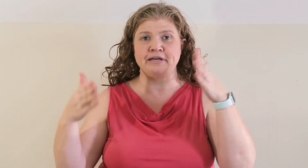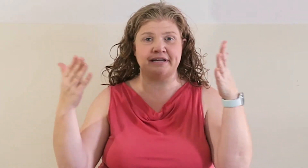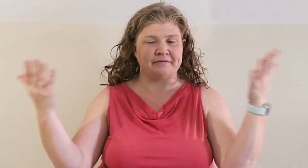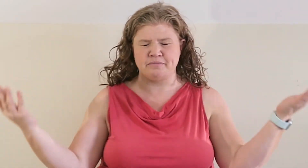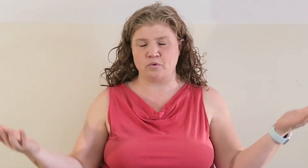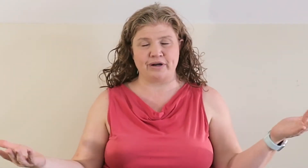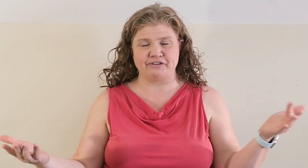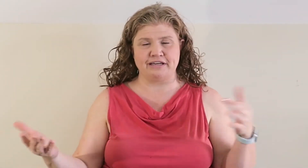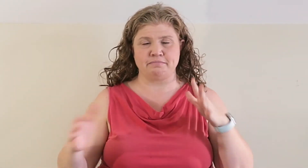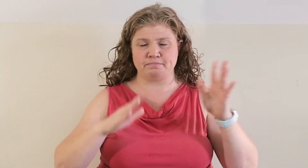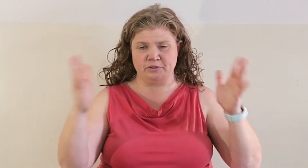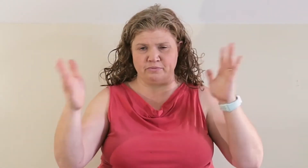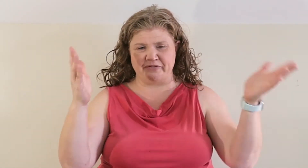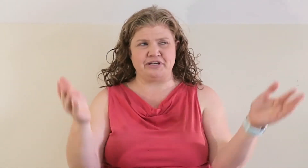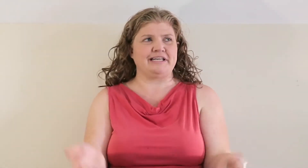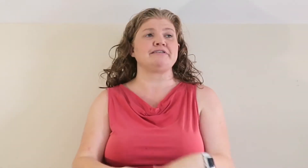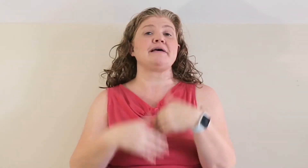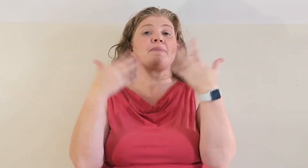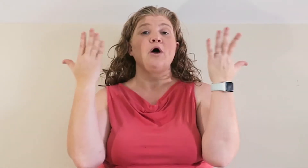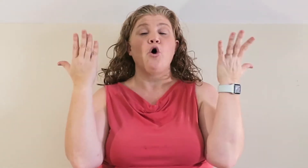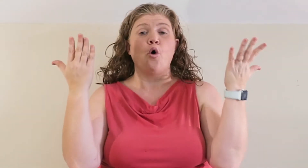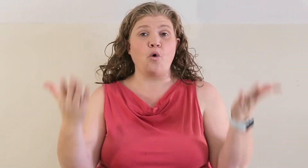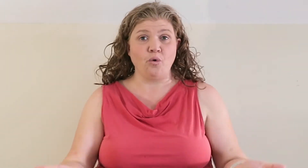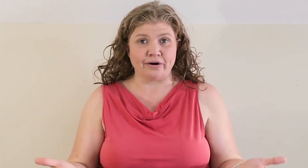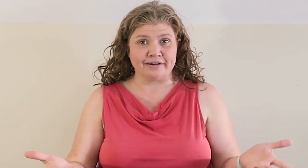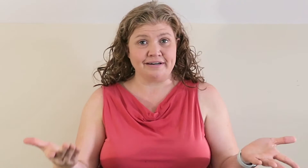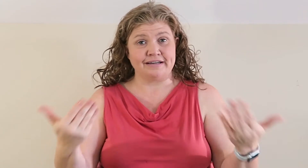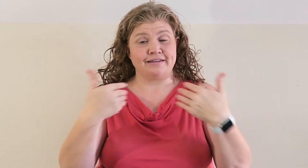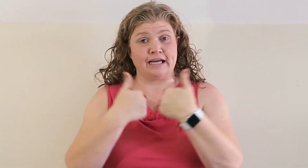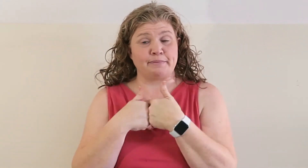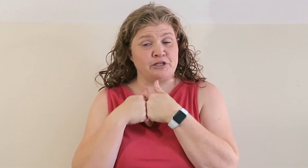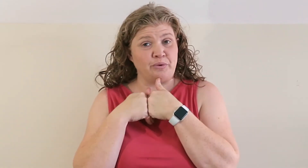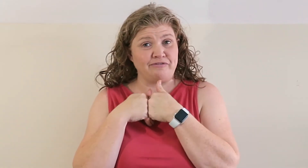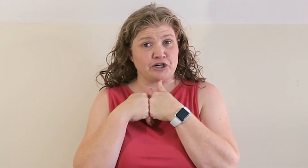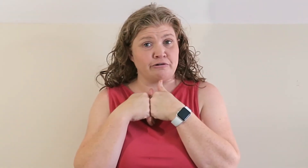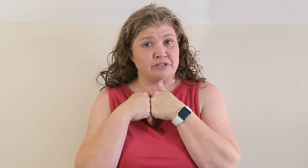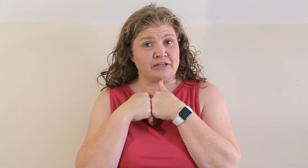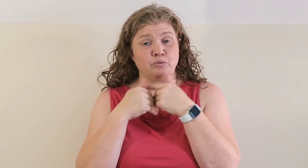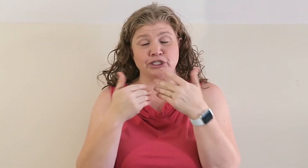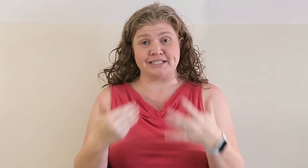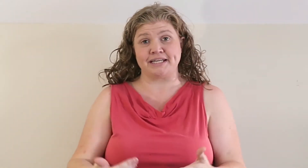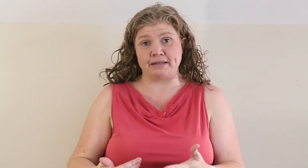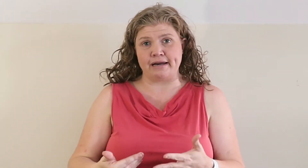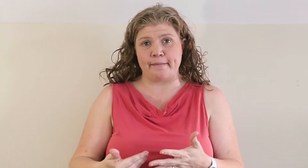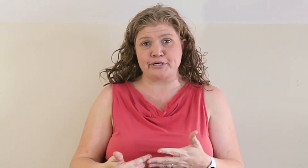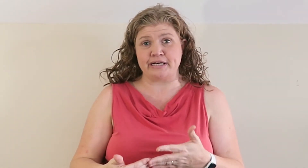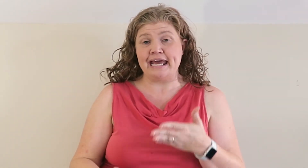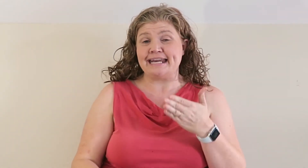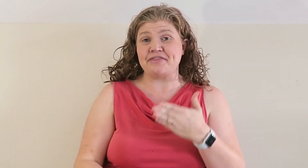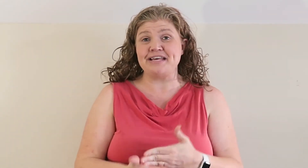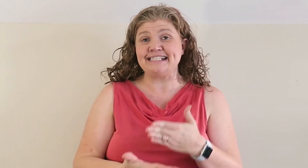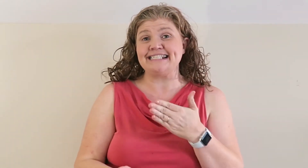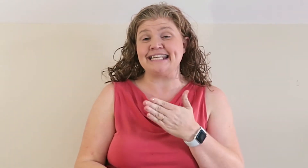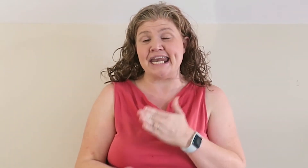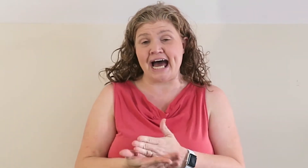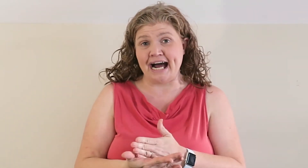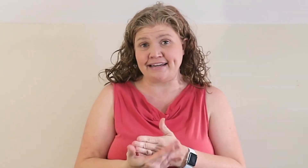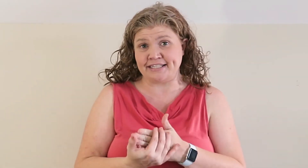Monday, whatever the details. Or the option that we've chosen, which is the delayed option. Now, this is not a